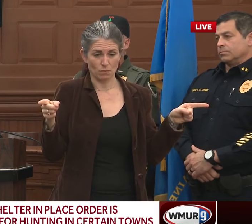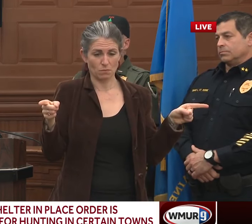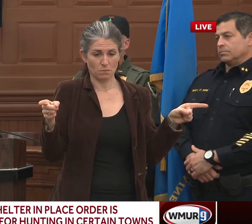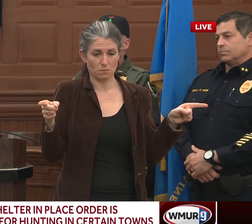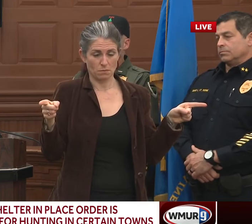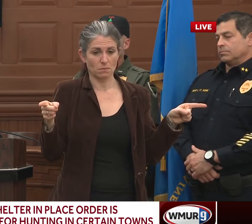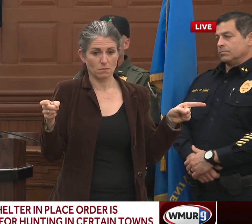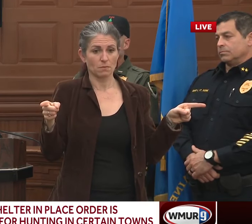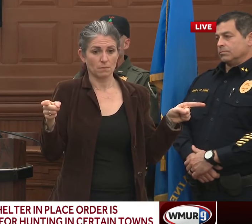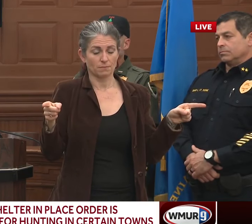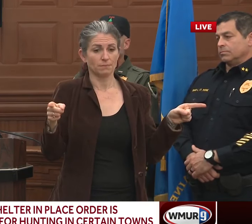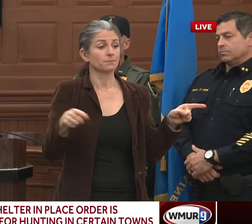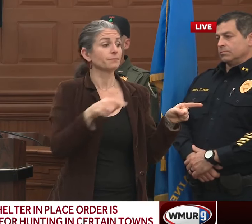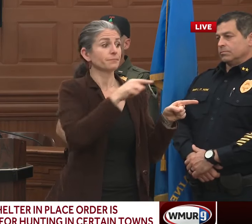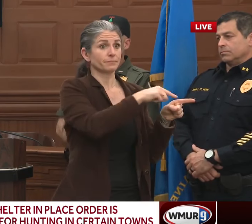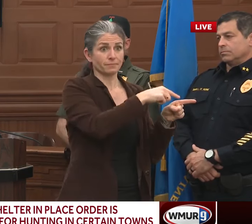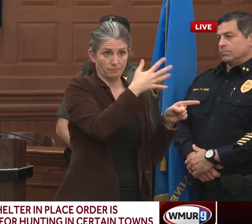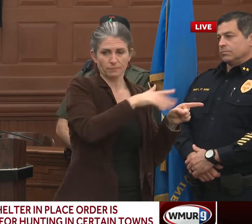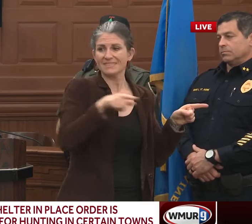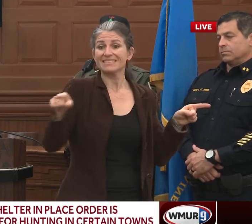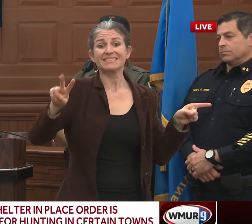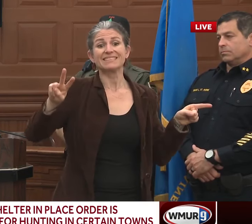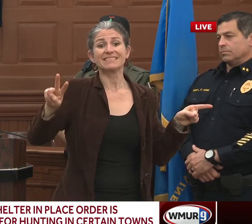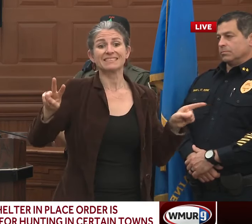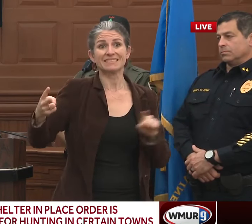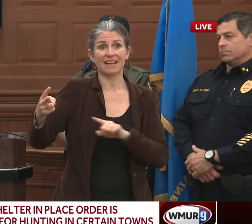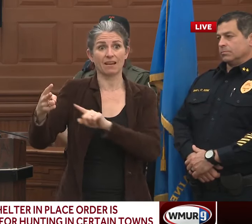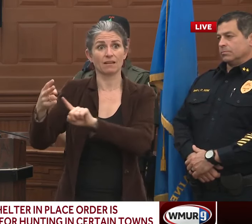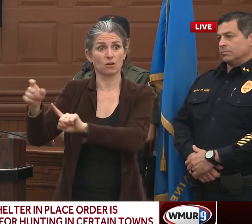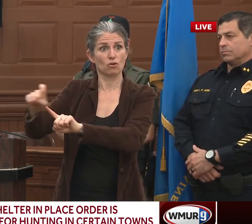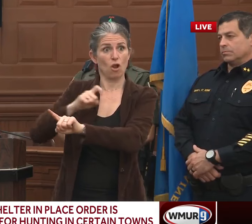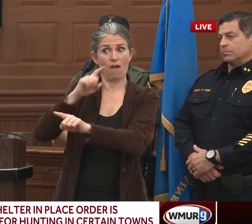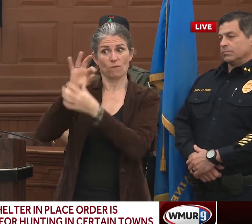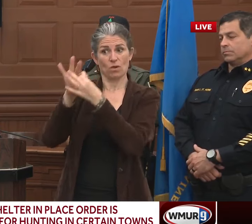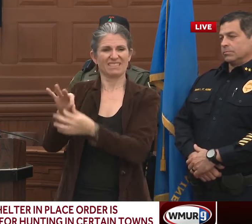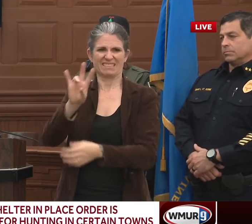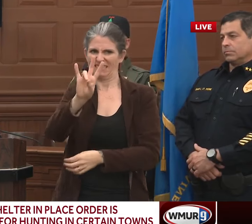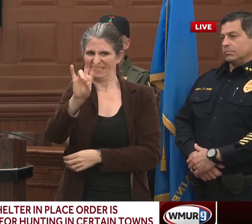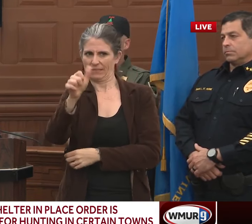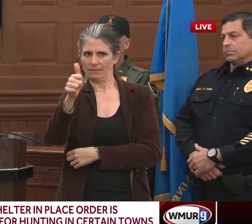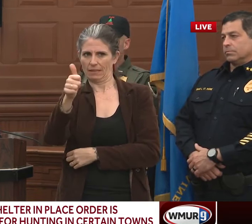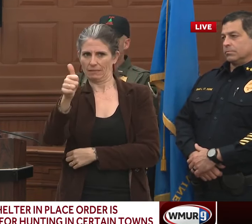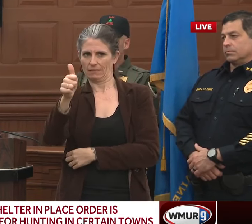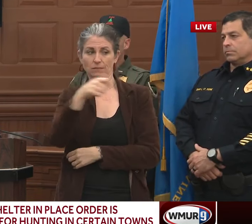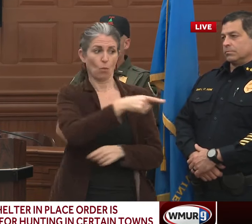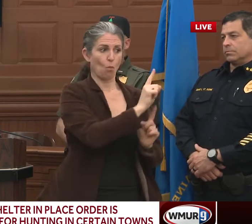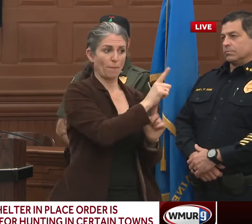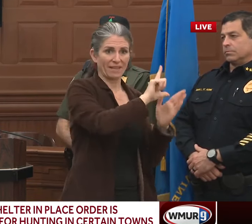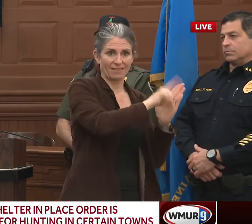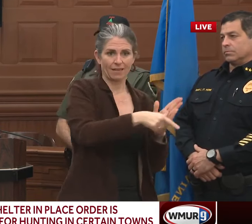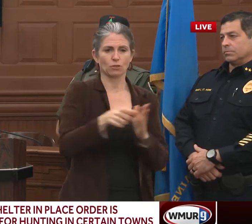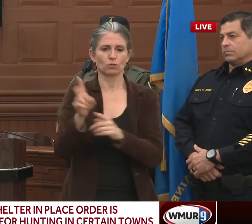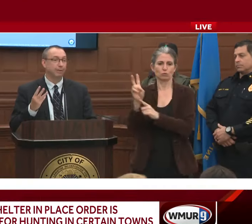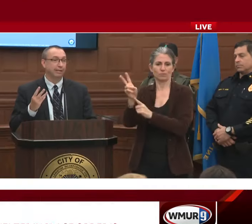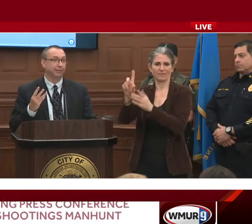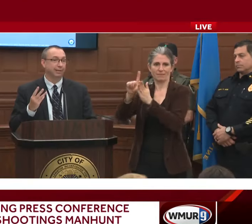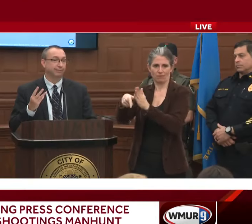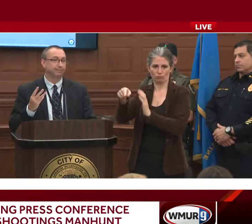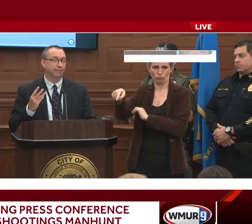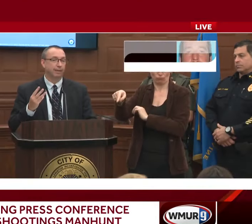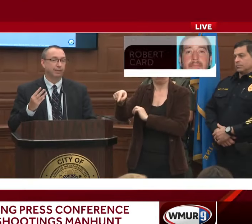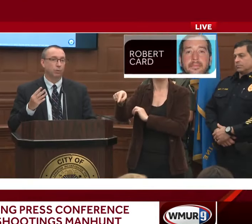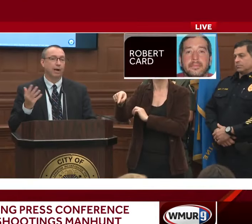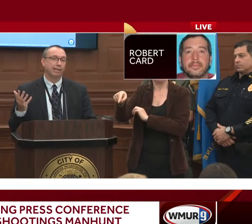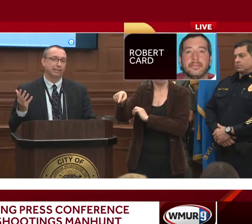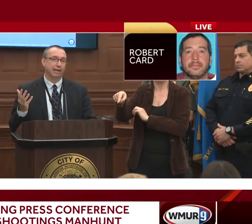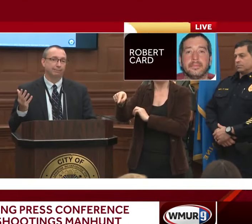call at 7.10, about two minutes later than the Lewiston Center received it, and we had officers responding and arriving three minutes later.